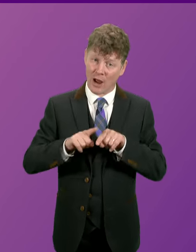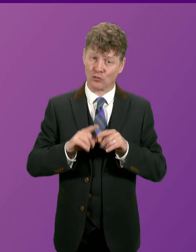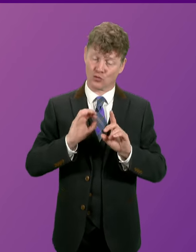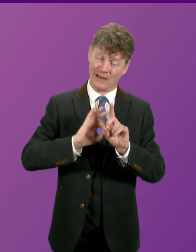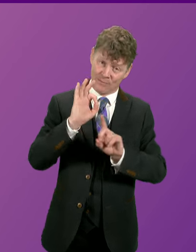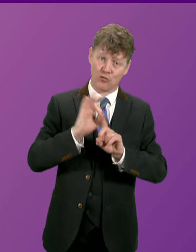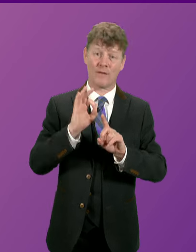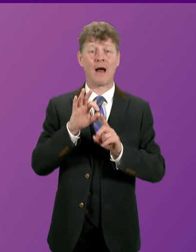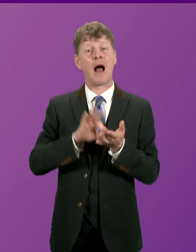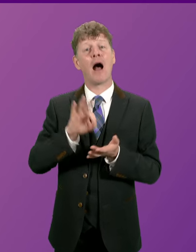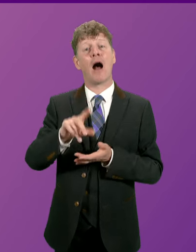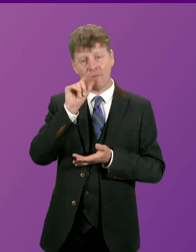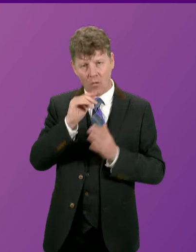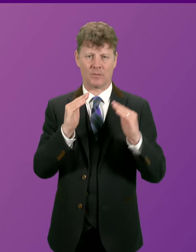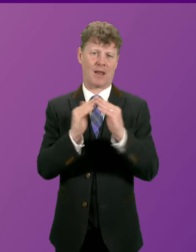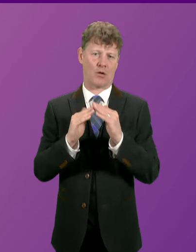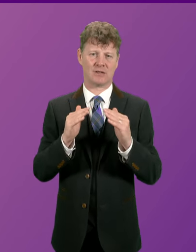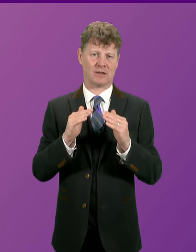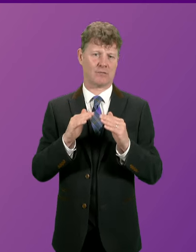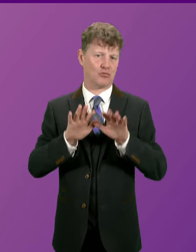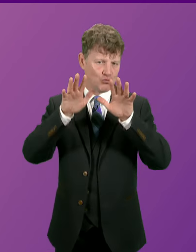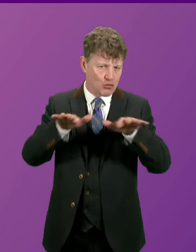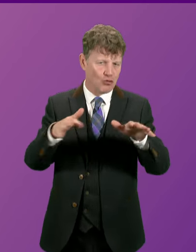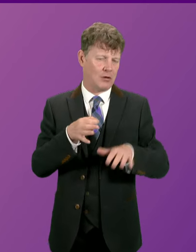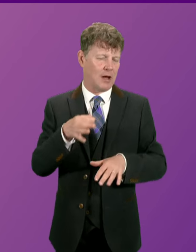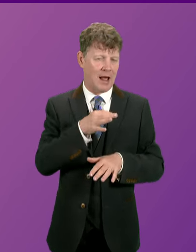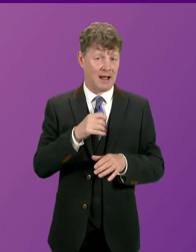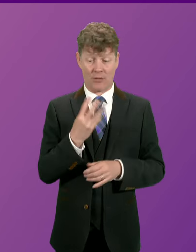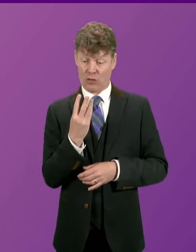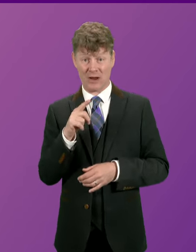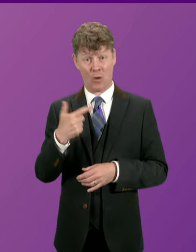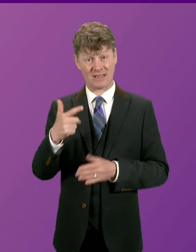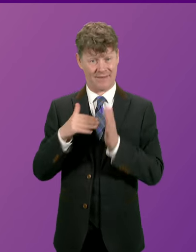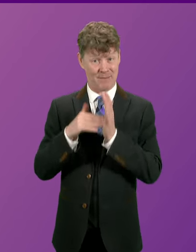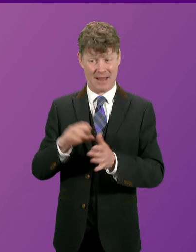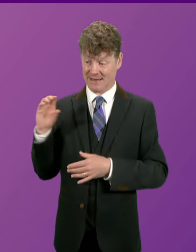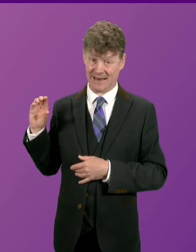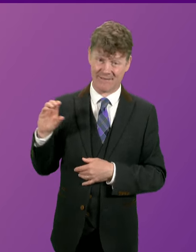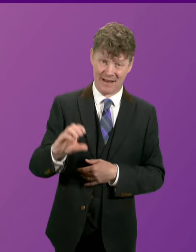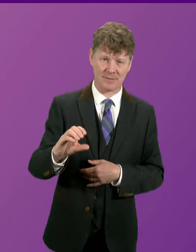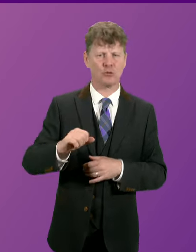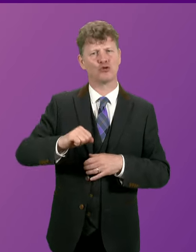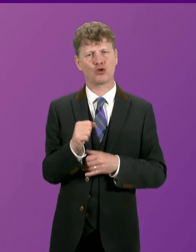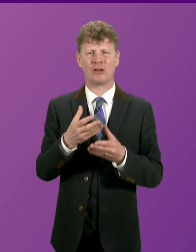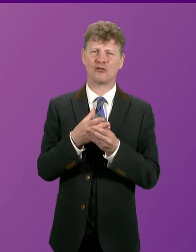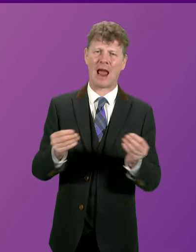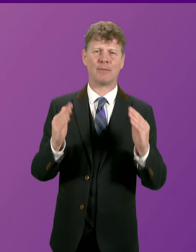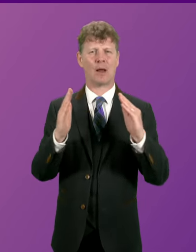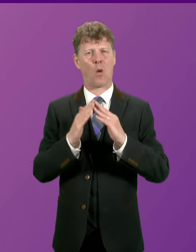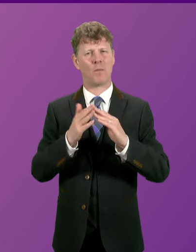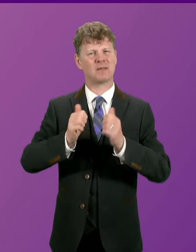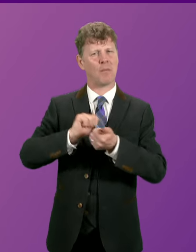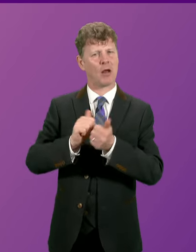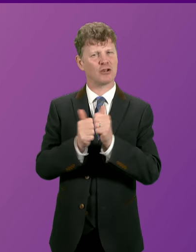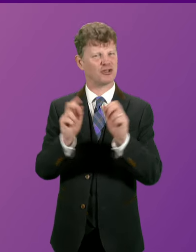housing in rural and island areas. There is a £3.7 million investment in the Scottish Empty Homes Partnership, which is making a real